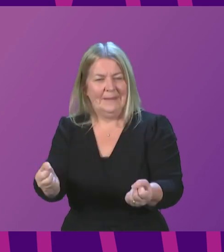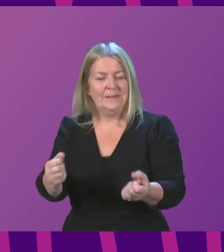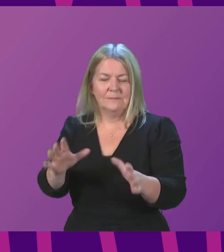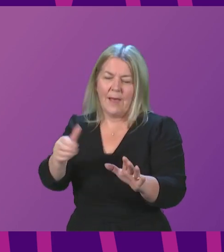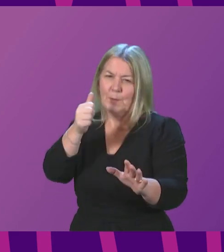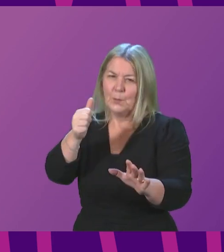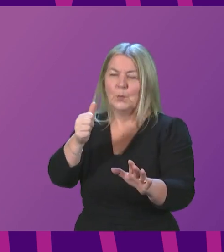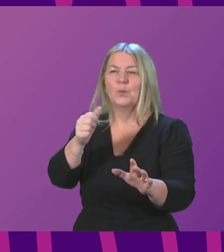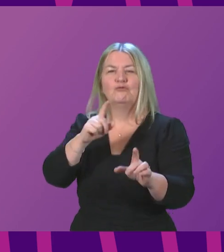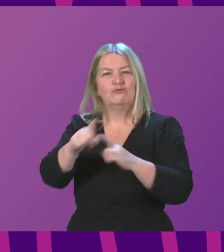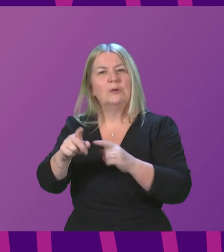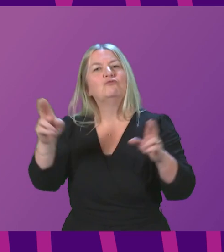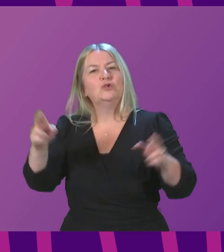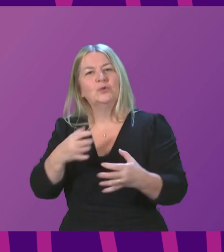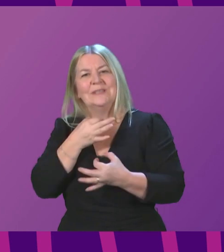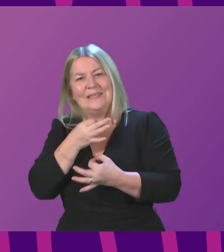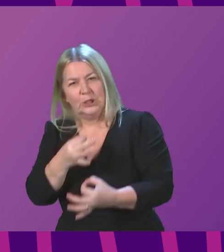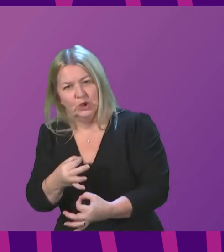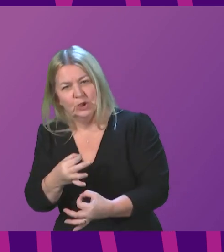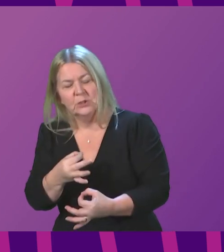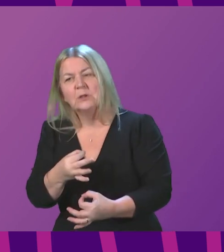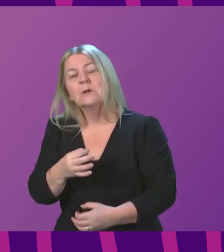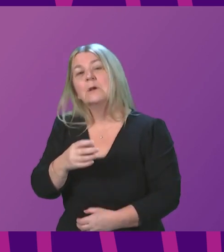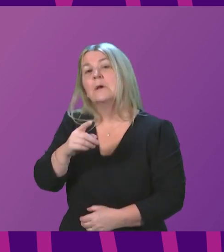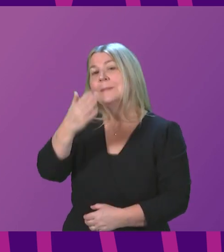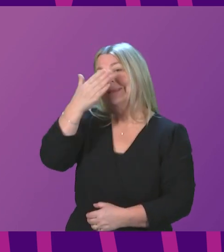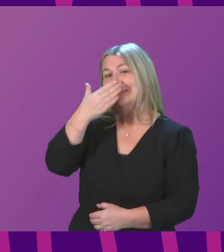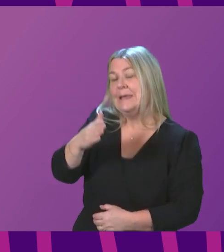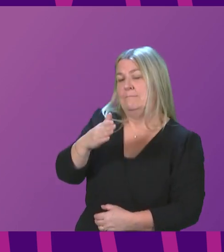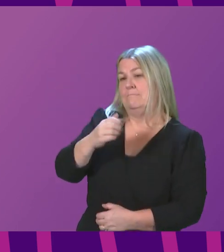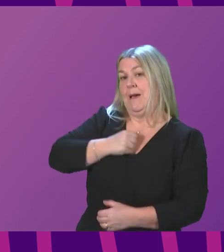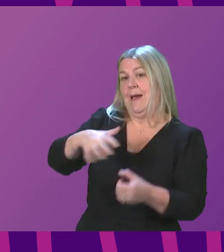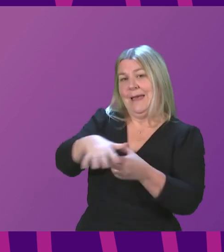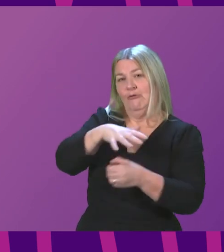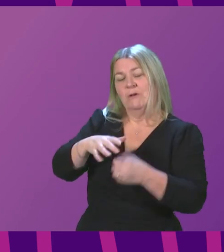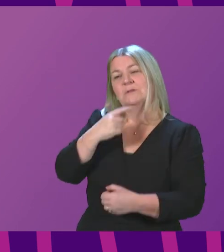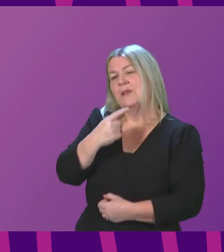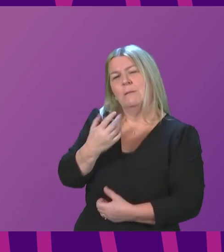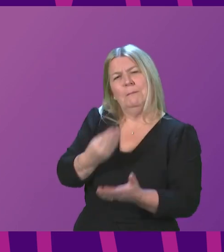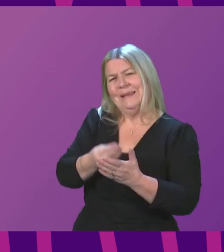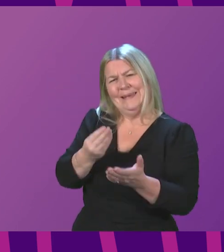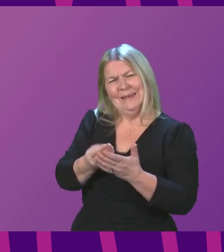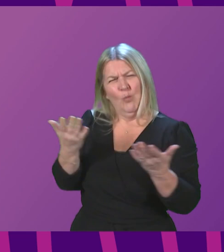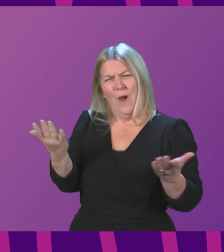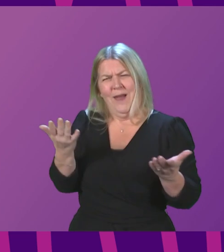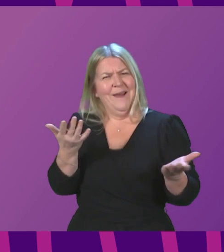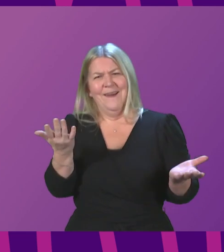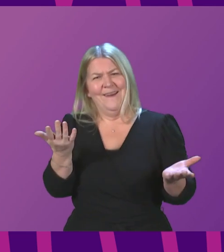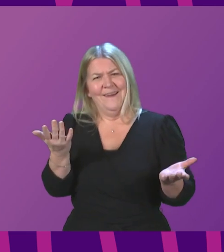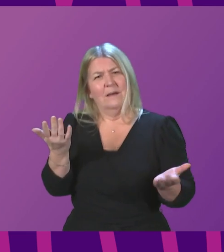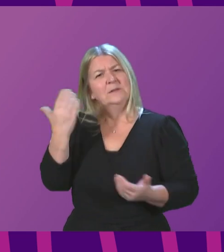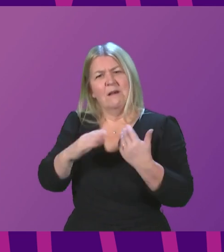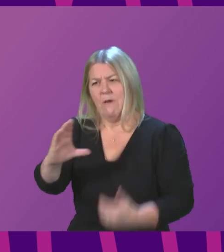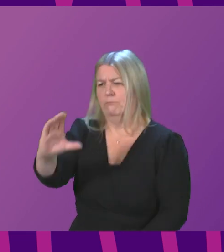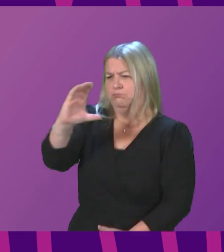addiction however organisations in my area are saying that the funding is not always making its way to the front line in Kumarlach the Foundation Hub which is part of the